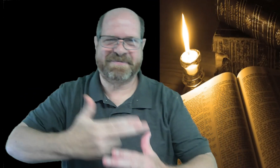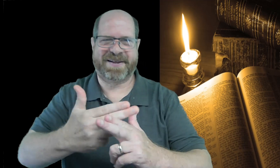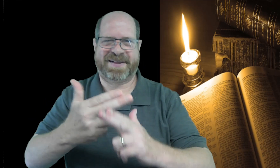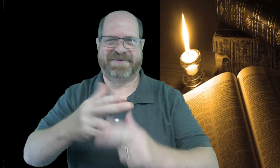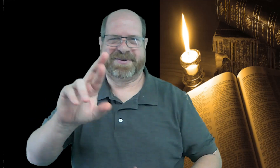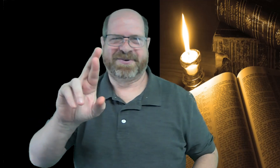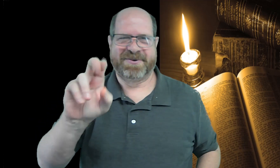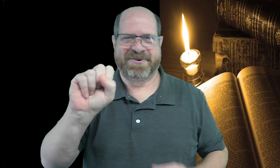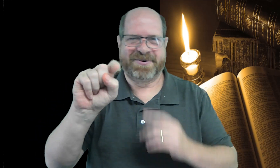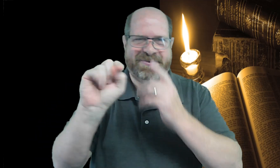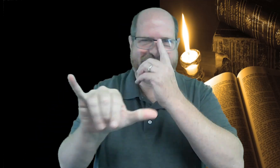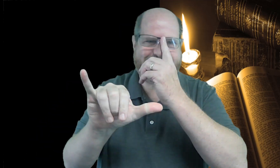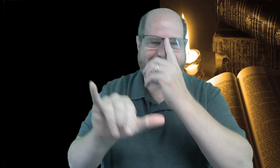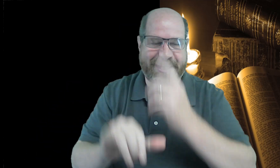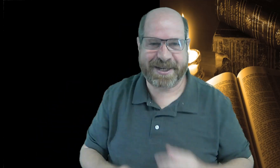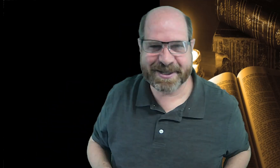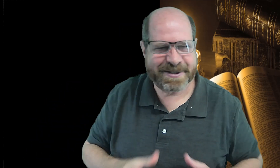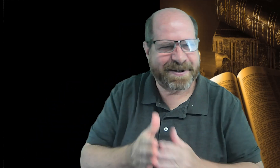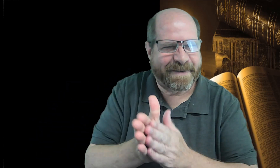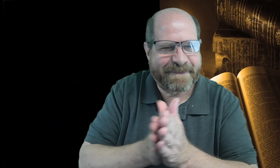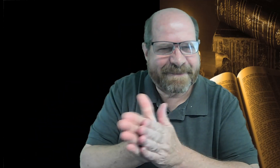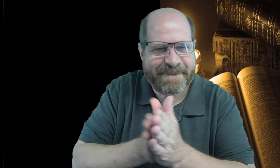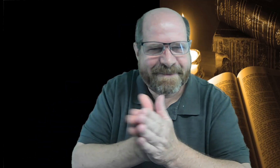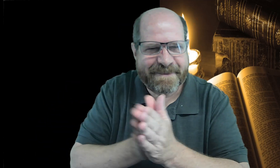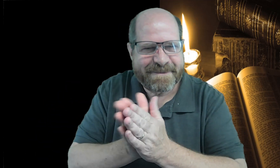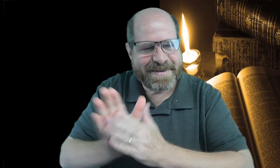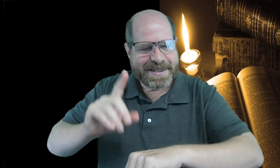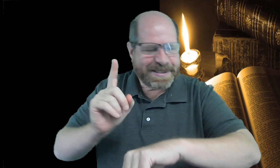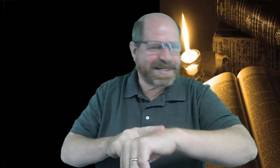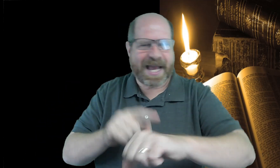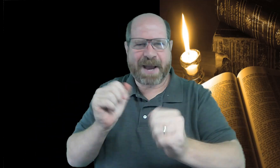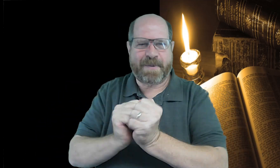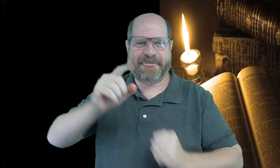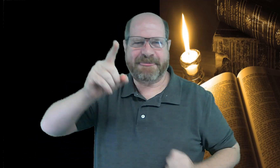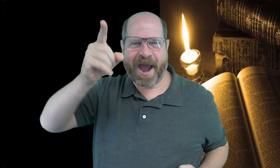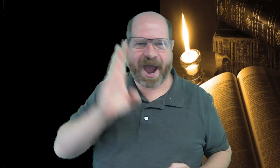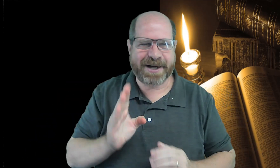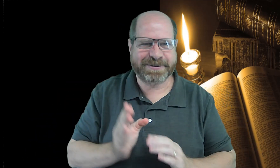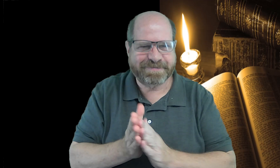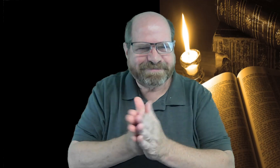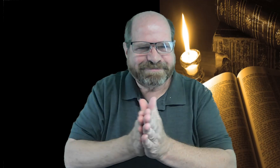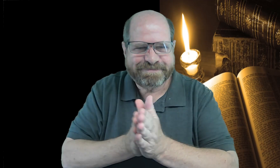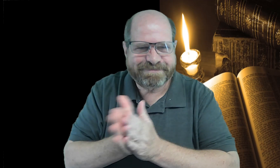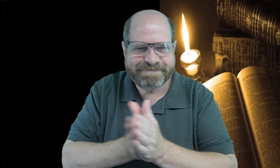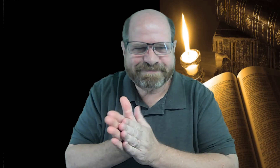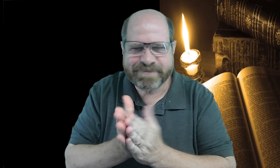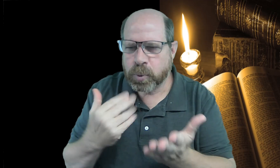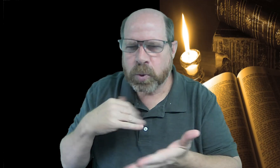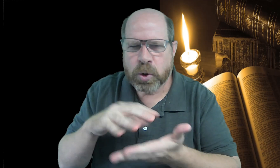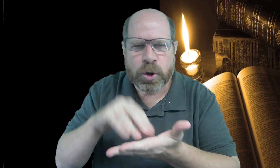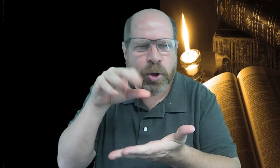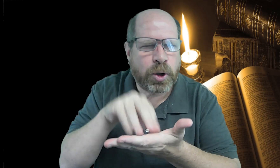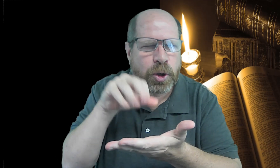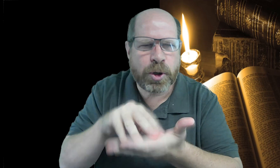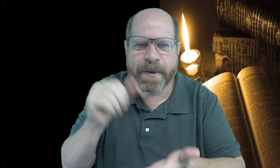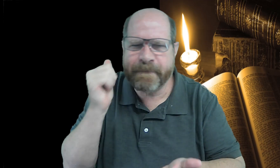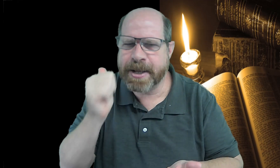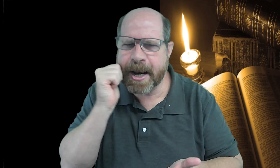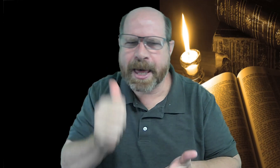hello my name is rusty oh i'm so excited for our time with god i'm eager to learn